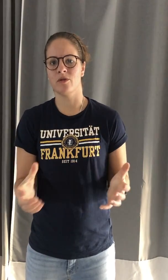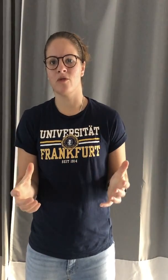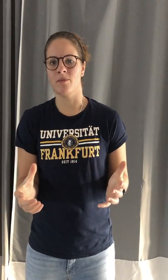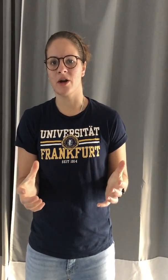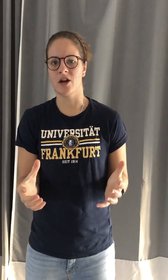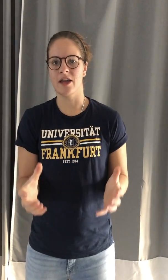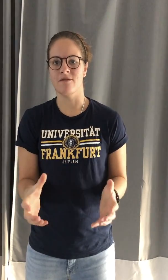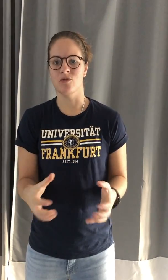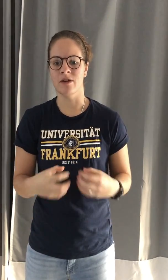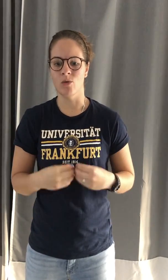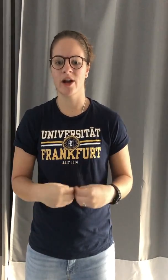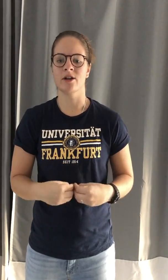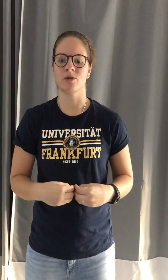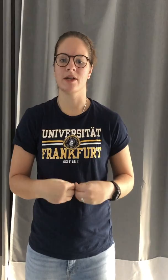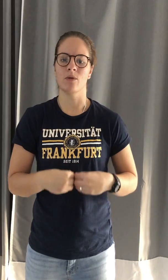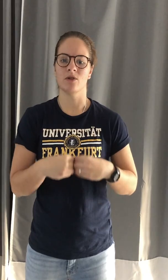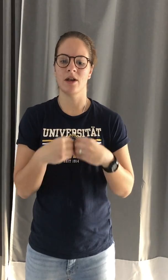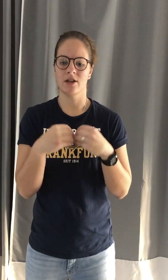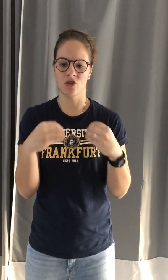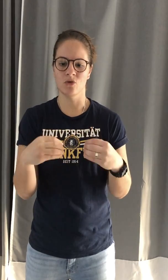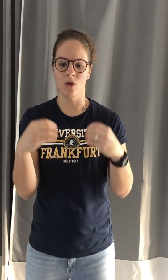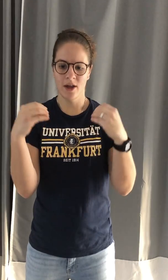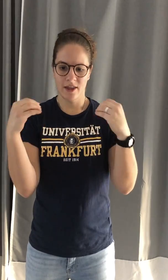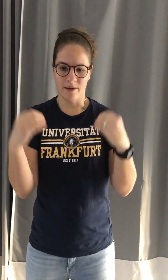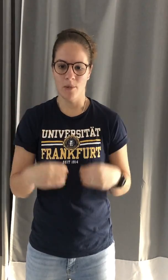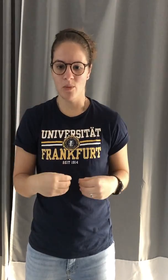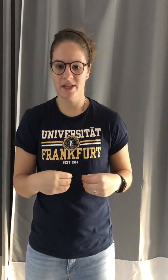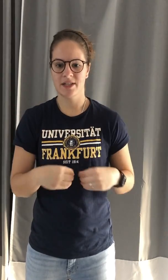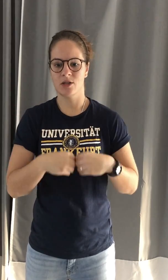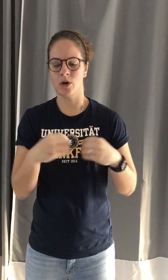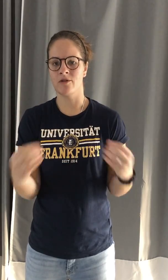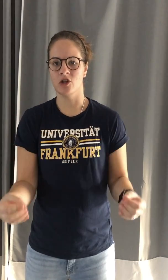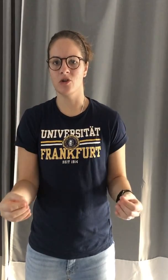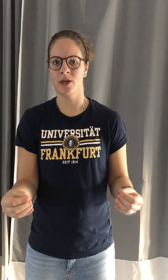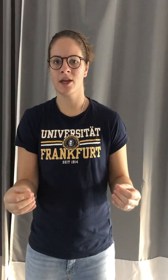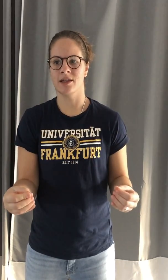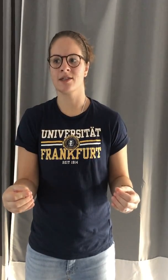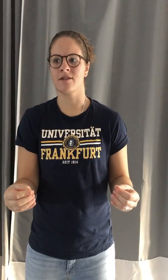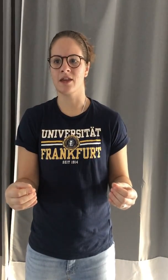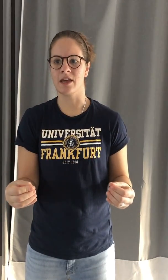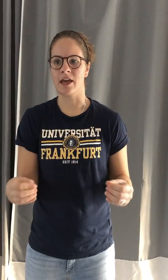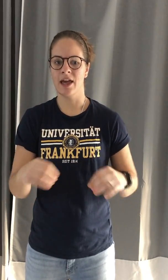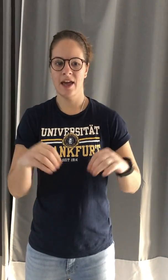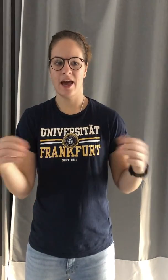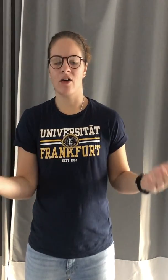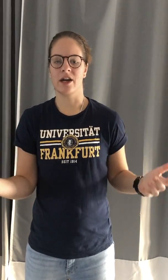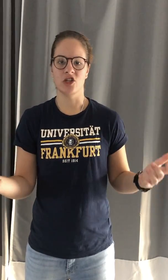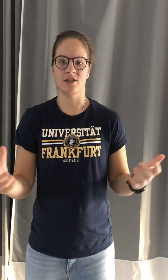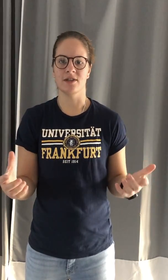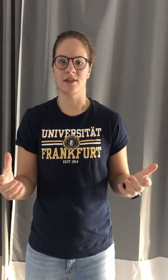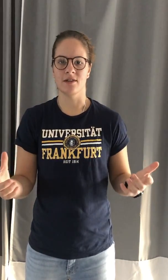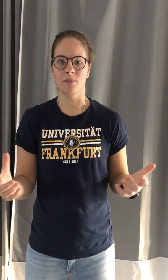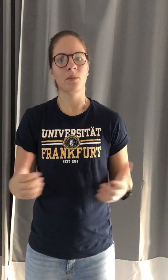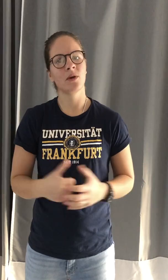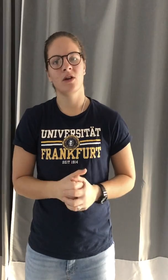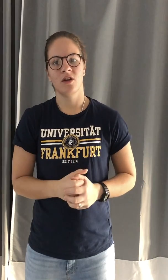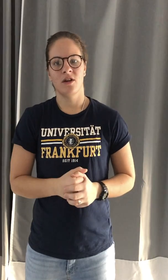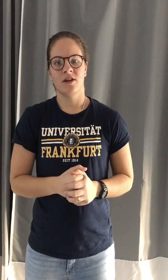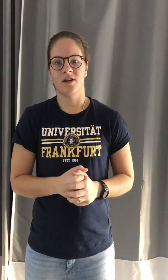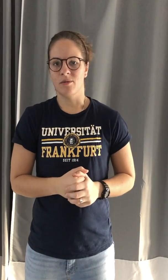perform better if you give 100% to the moment, to whatever you're doing, instead of thinking, how can I cheat this system? I